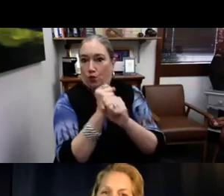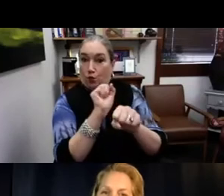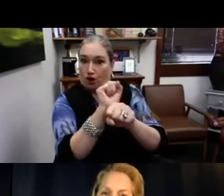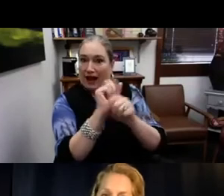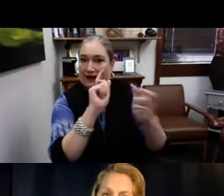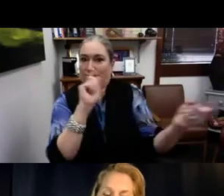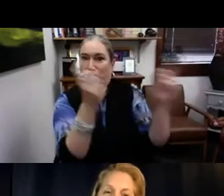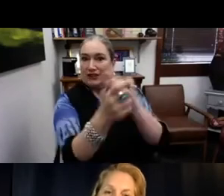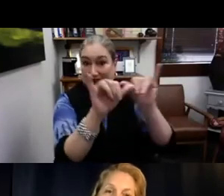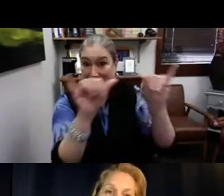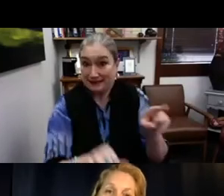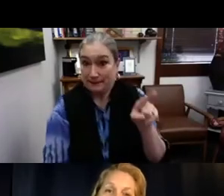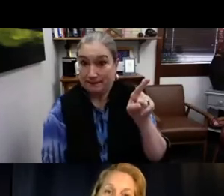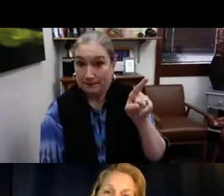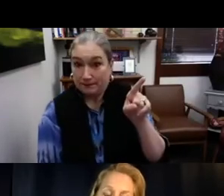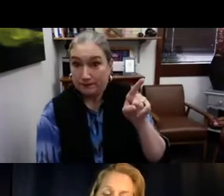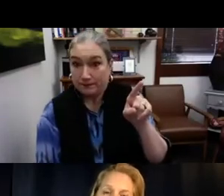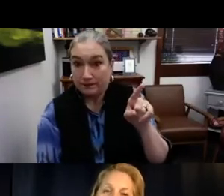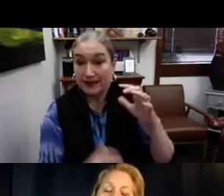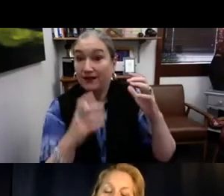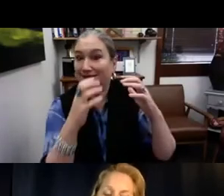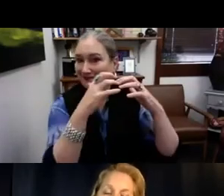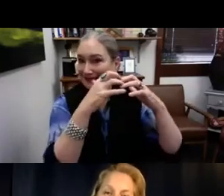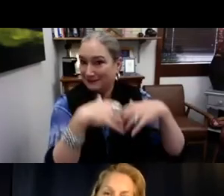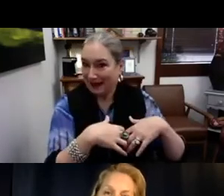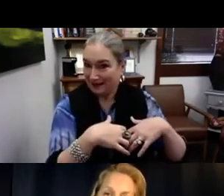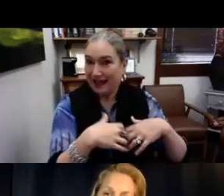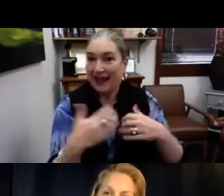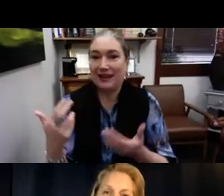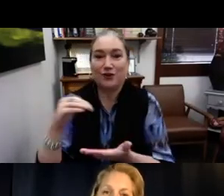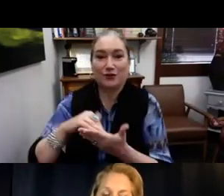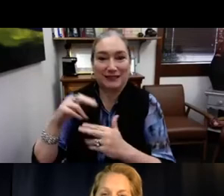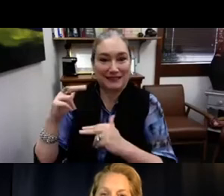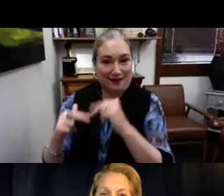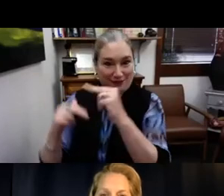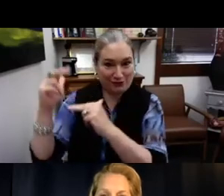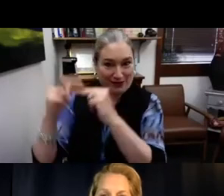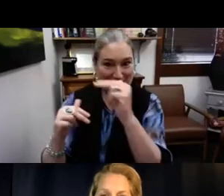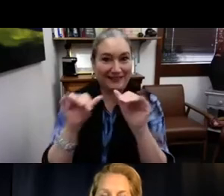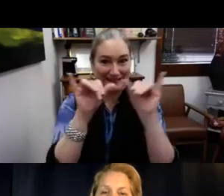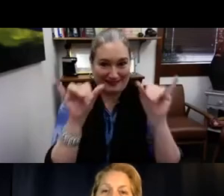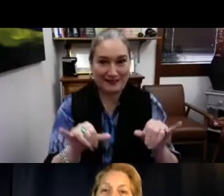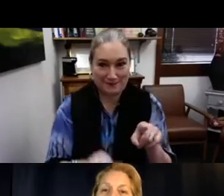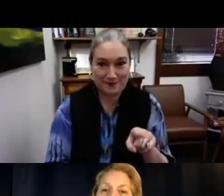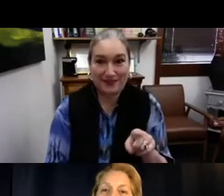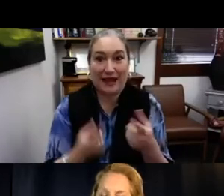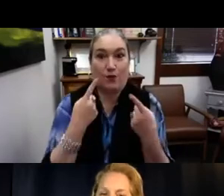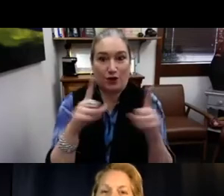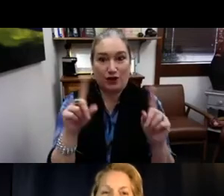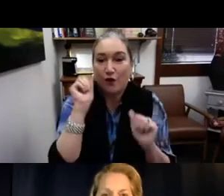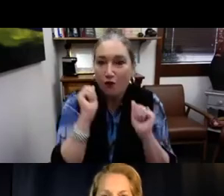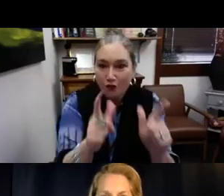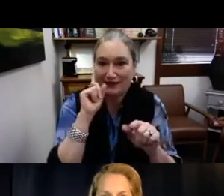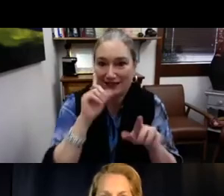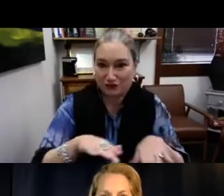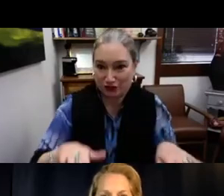understanding of those two key points. Once we understand that, then we know how to change the system. We know how to tear it down